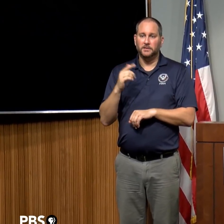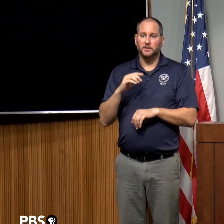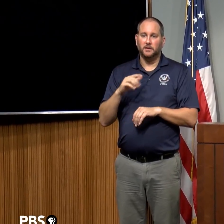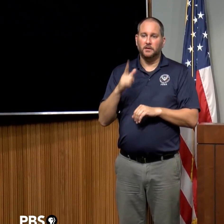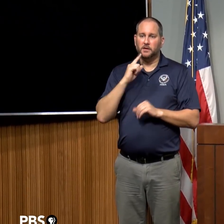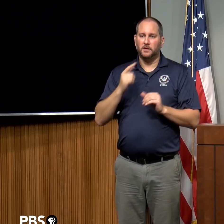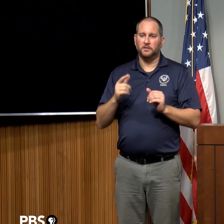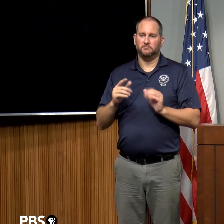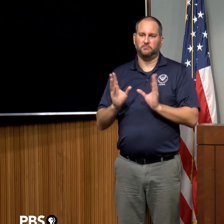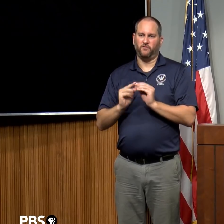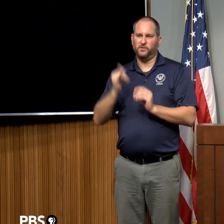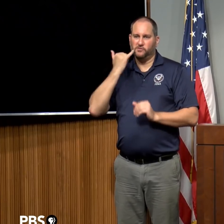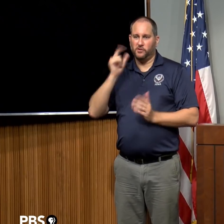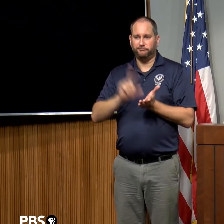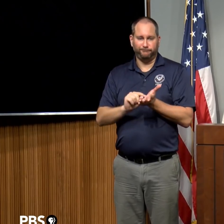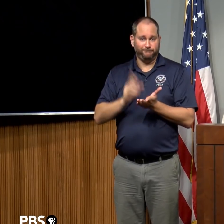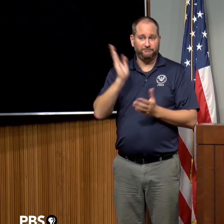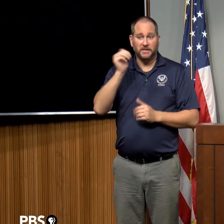915. Thank you. you.